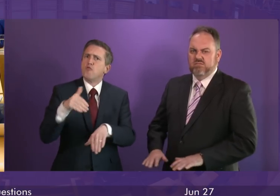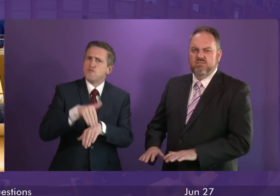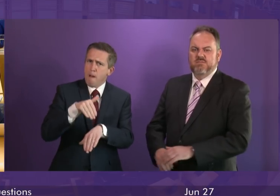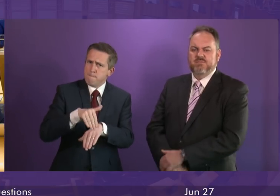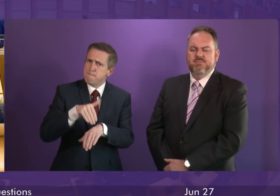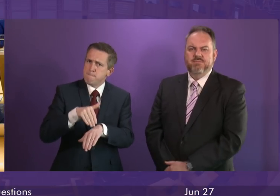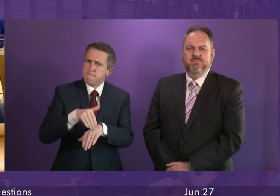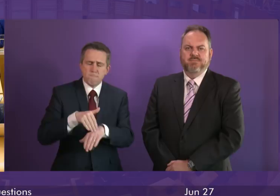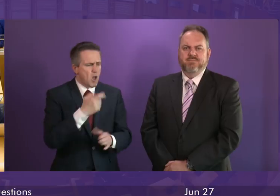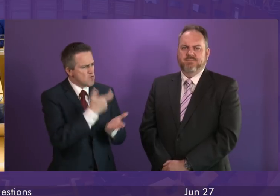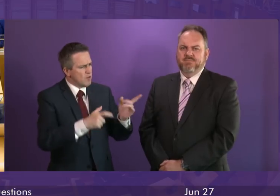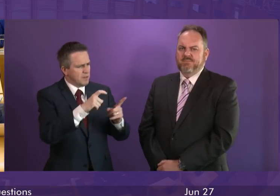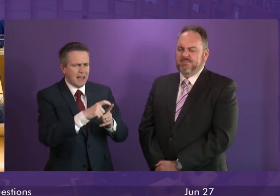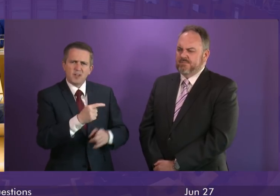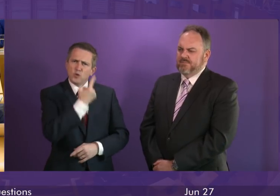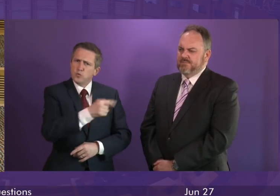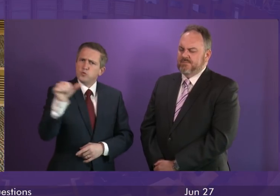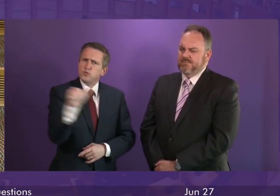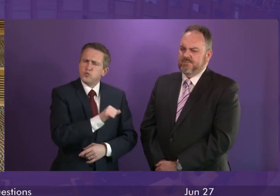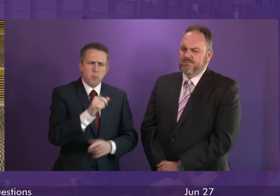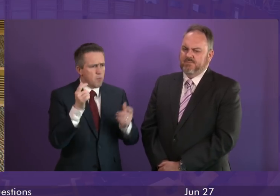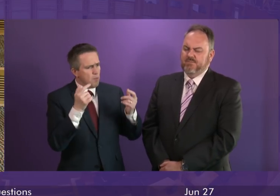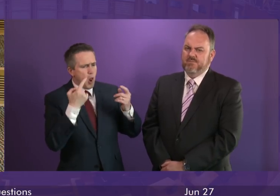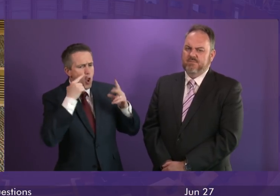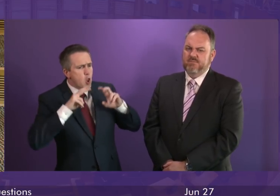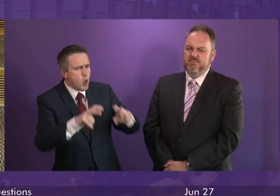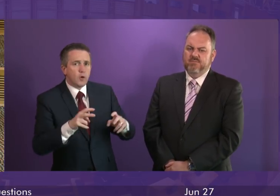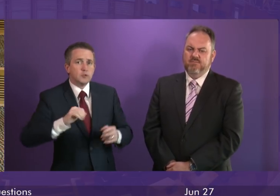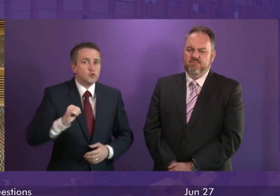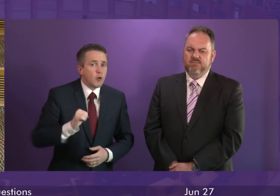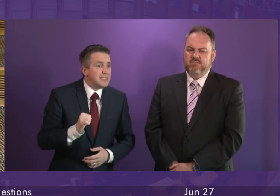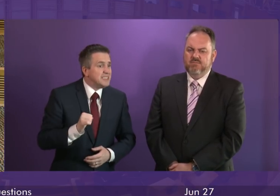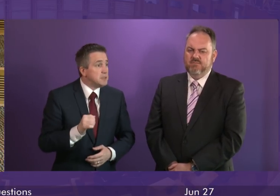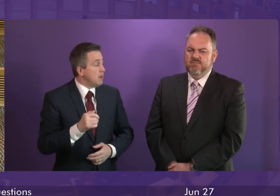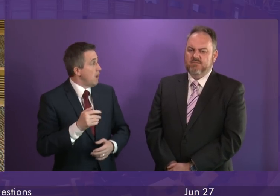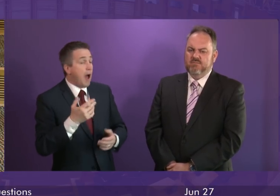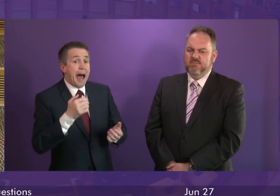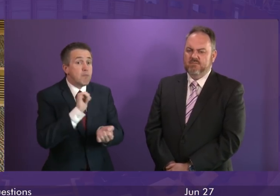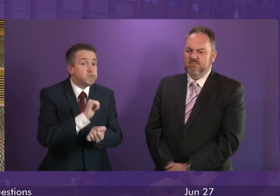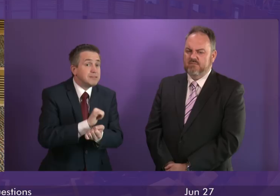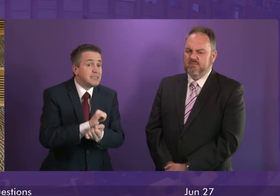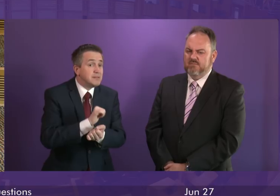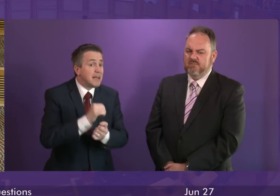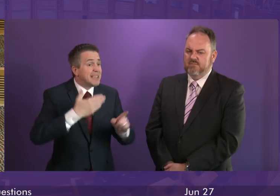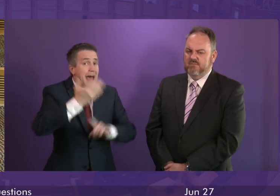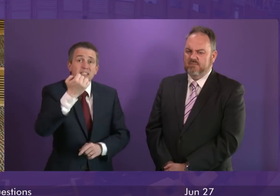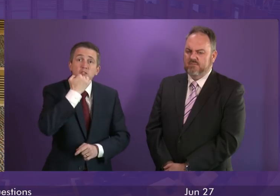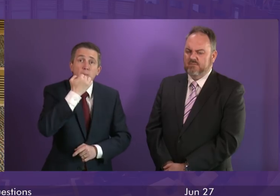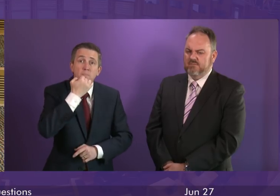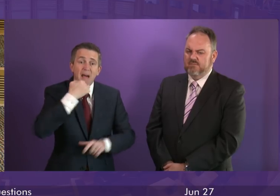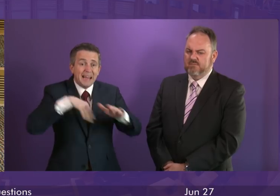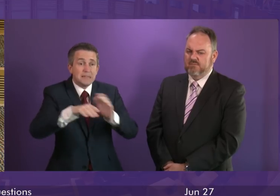ask Ruth Davidson to reflect on the fact that right now Scotland has the highest prison population in Western Europe.